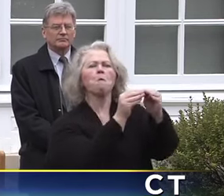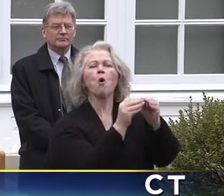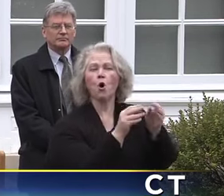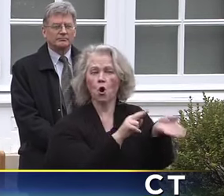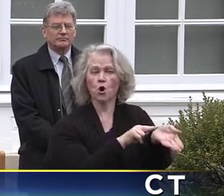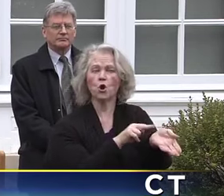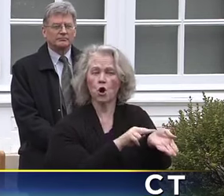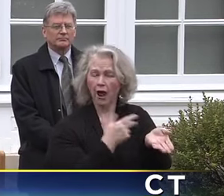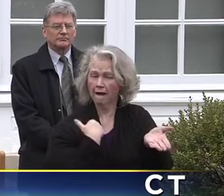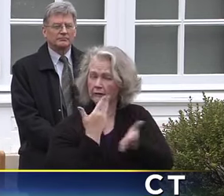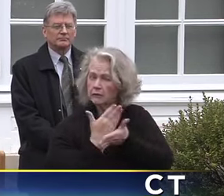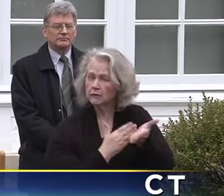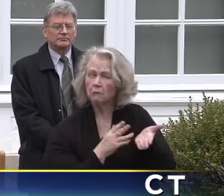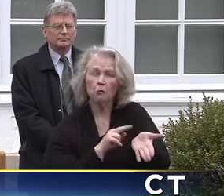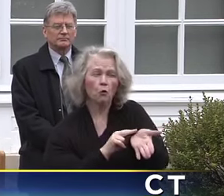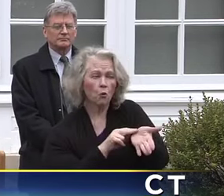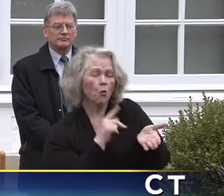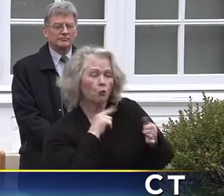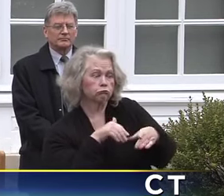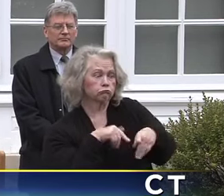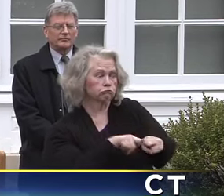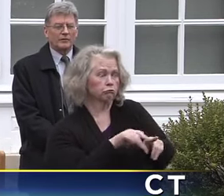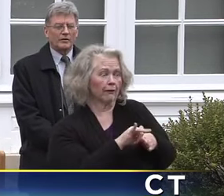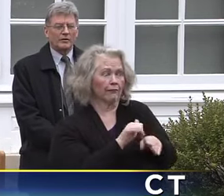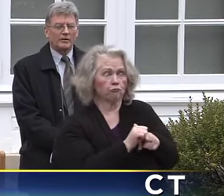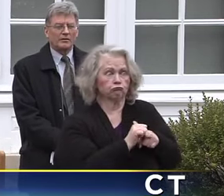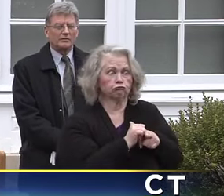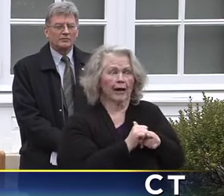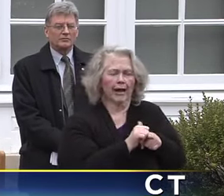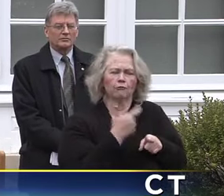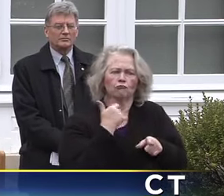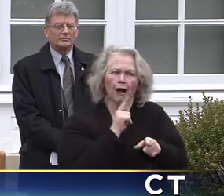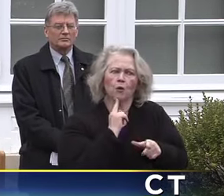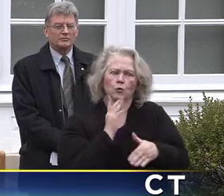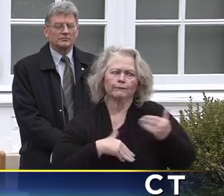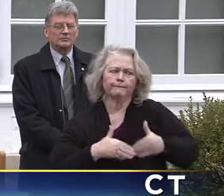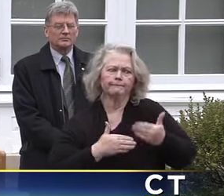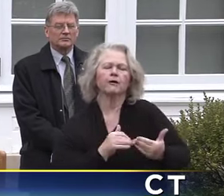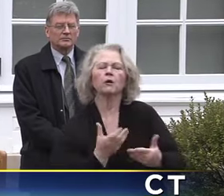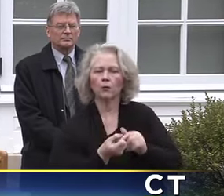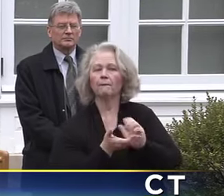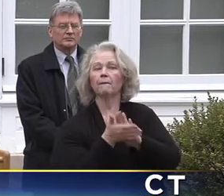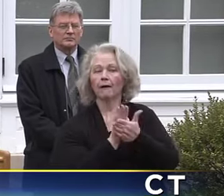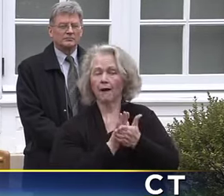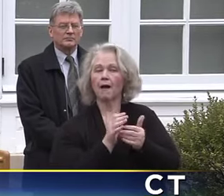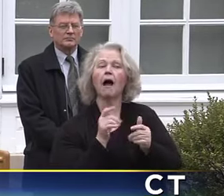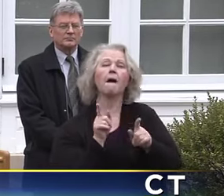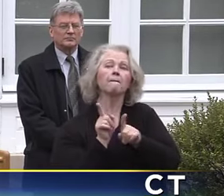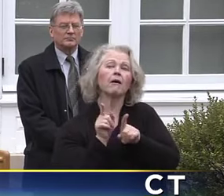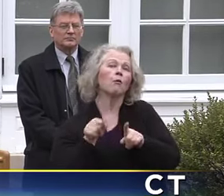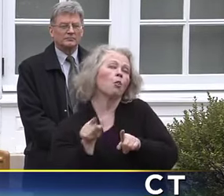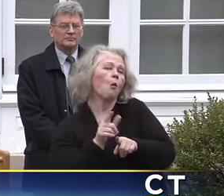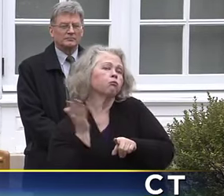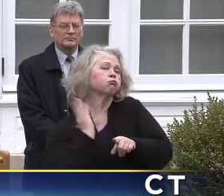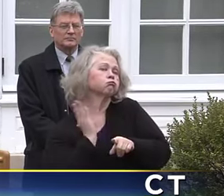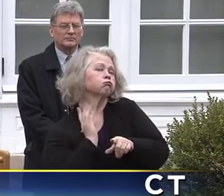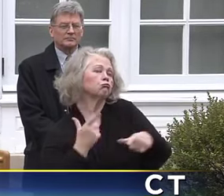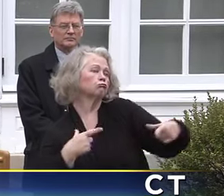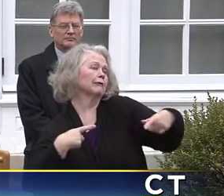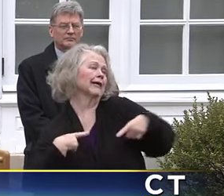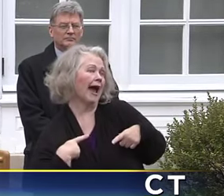trainee nurses. We're accelerating their certification. We're also reaching out to retired nurses, those that are retired.